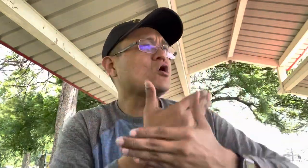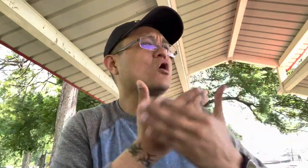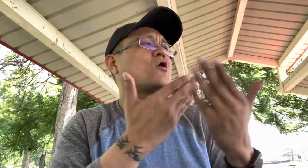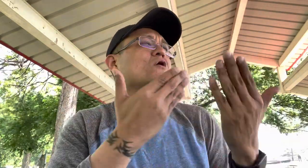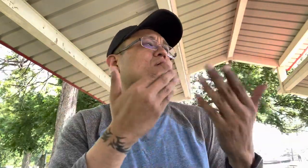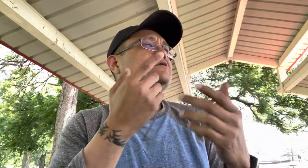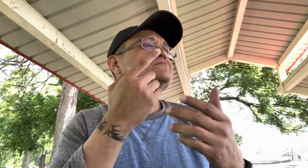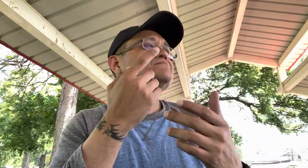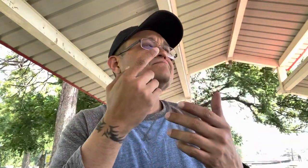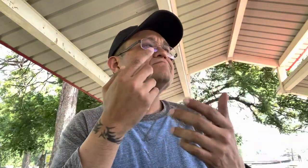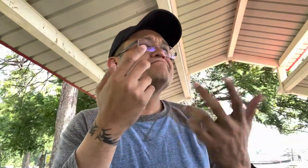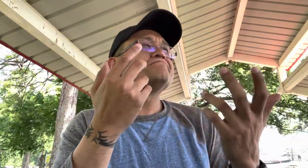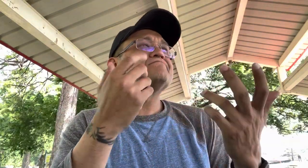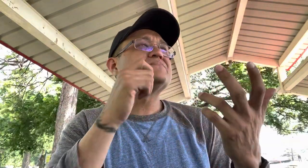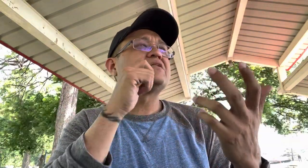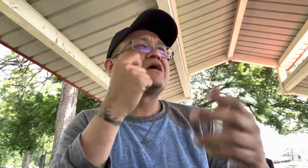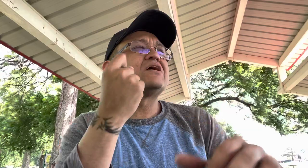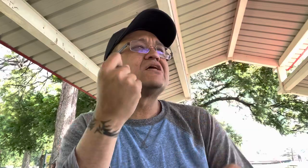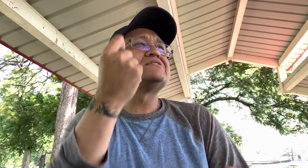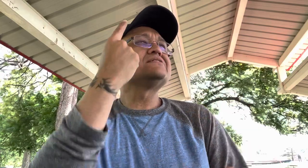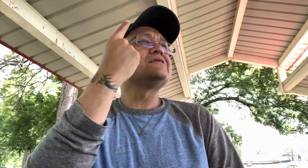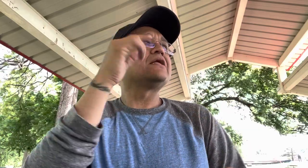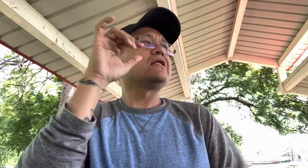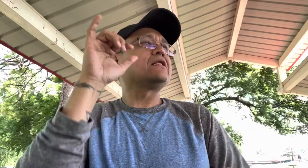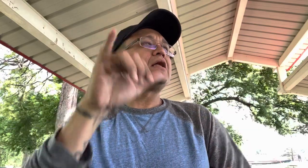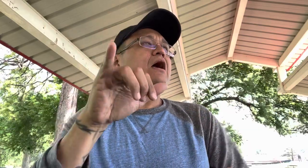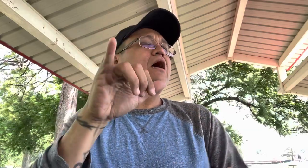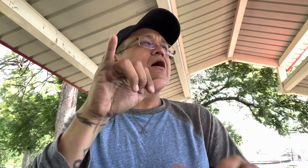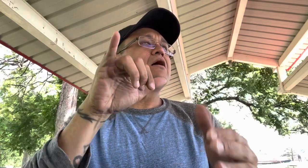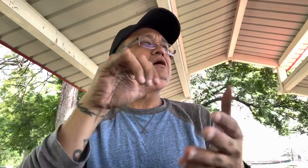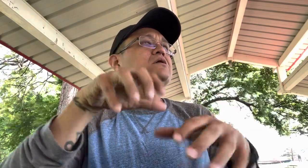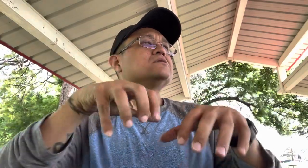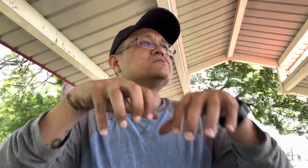yes this world is dark we don't always understand